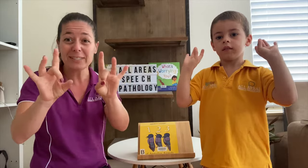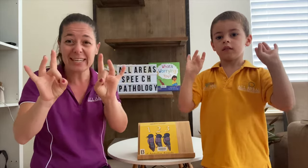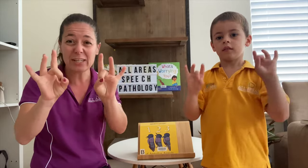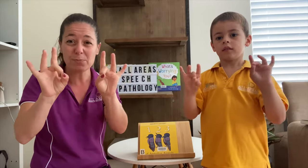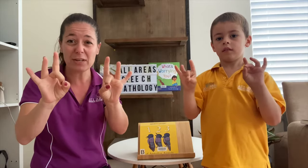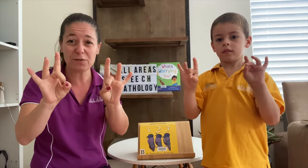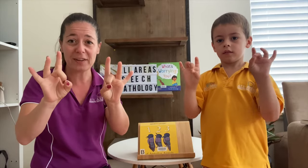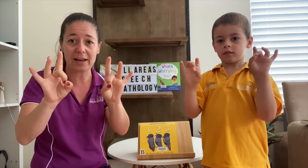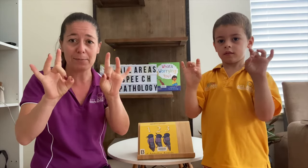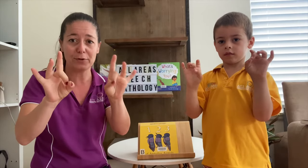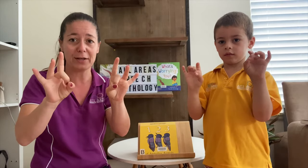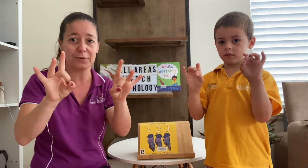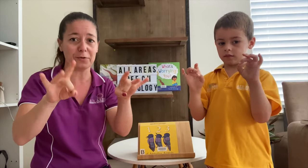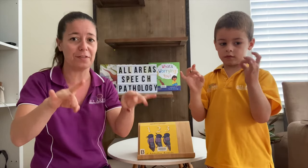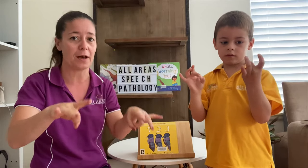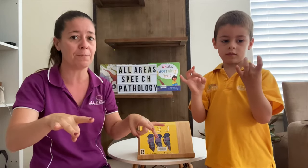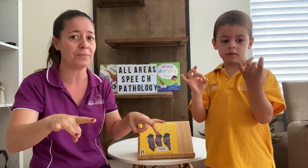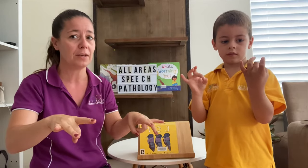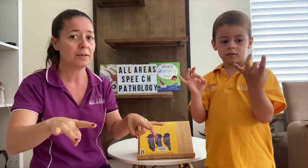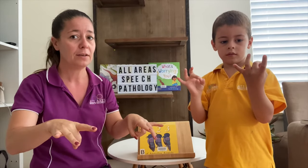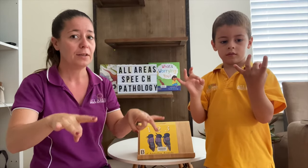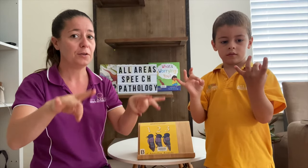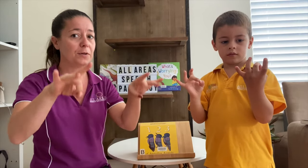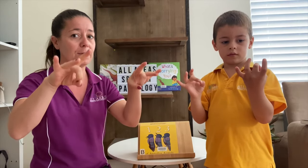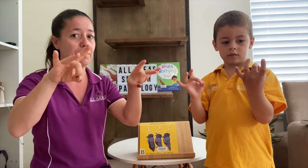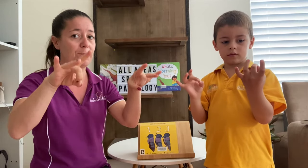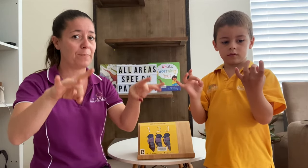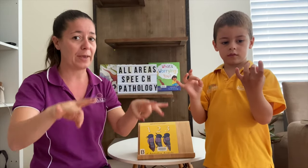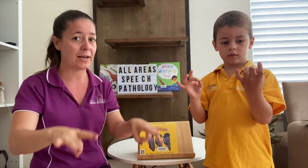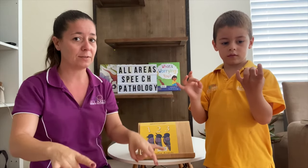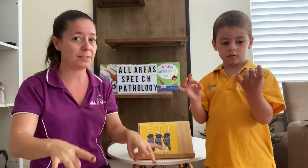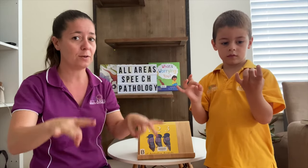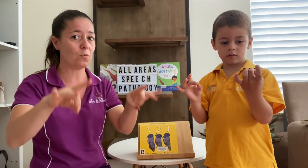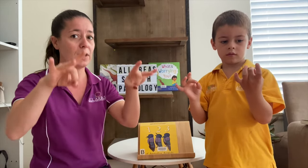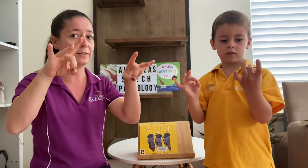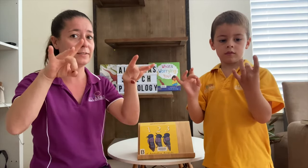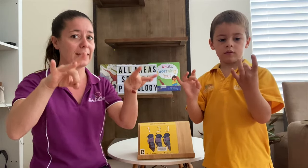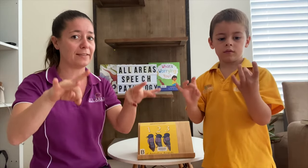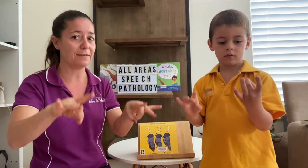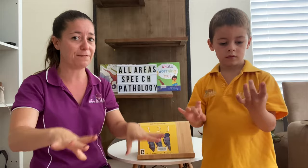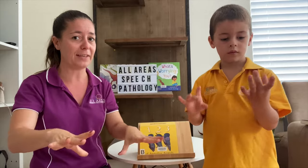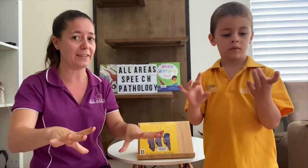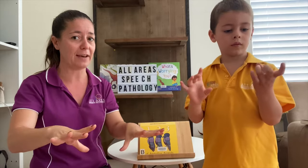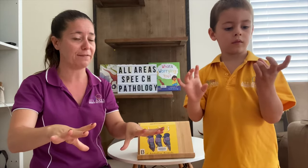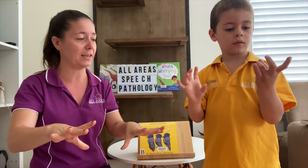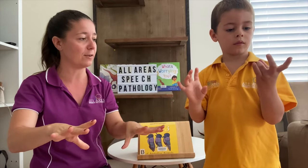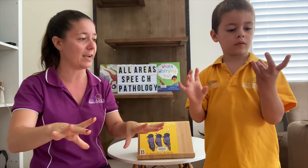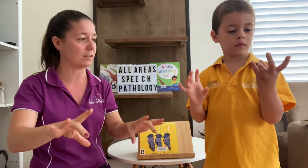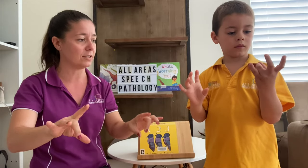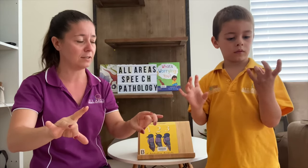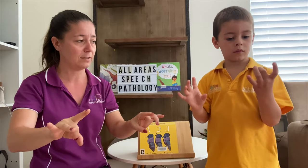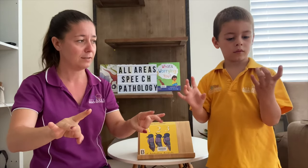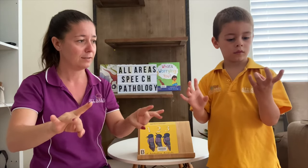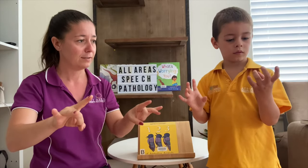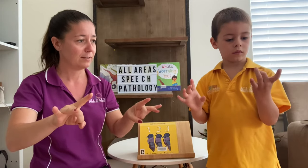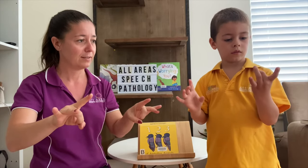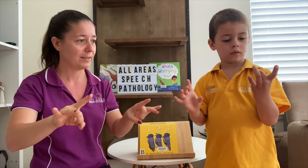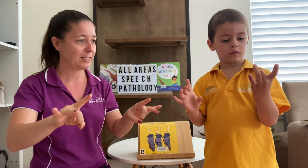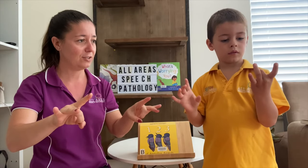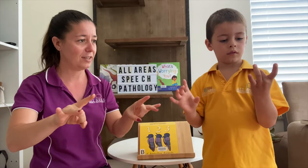taking your middle finger and putting it on your thumb. You're going to bounce it once and then flick that finger out. Can you do that